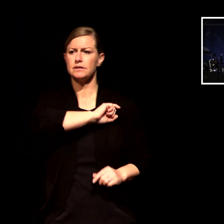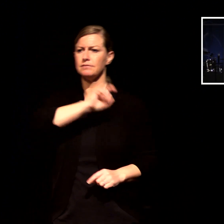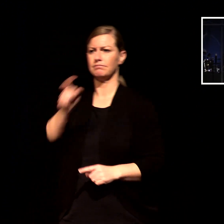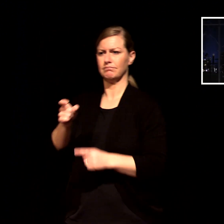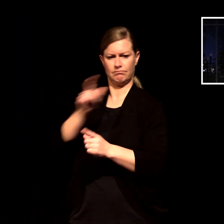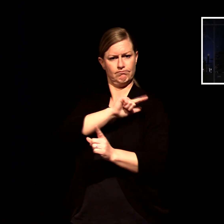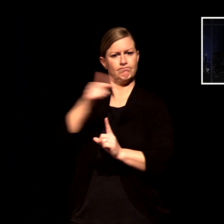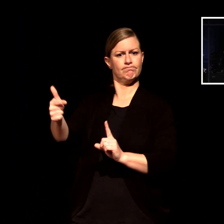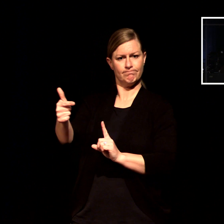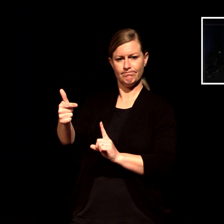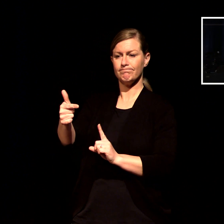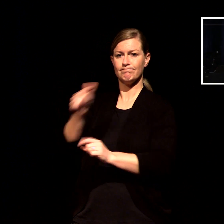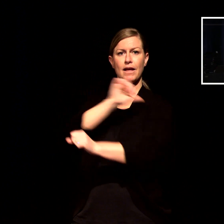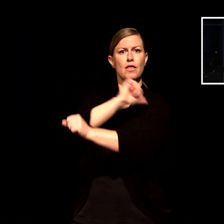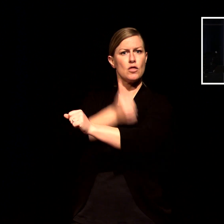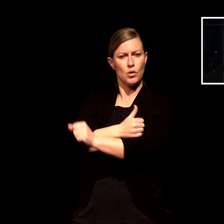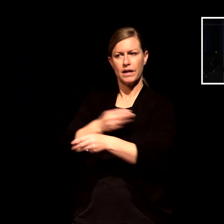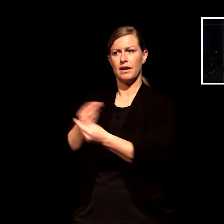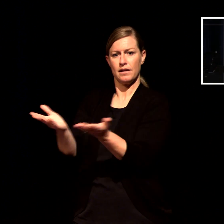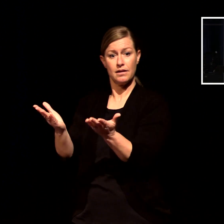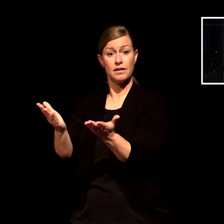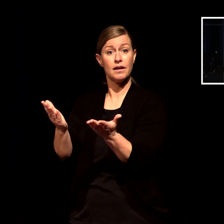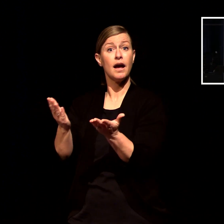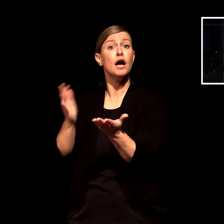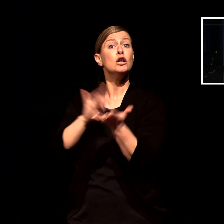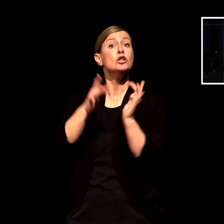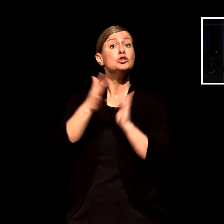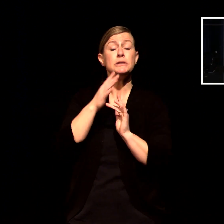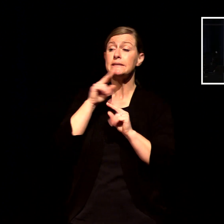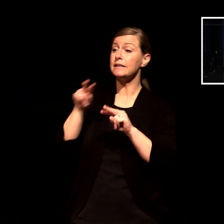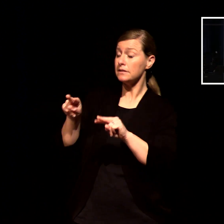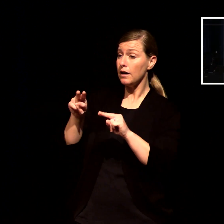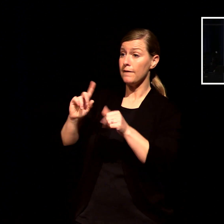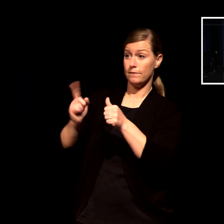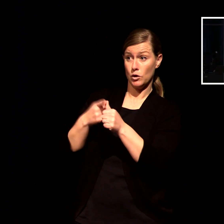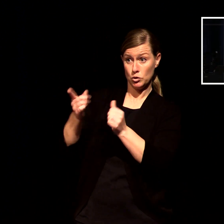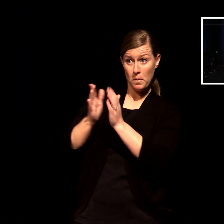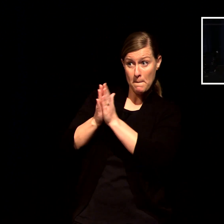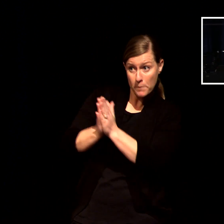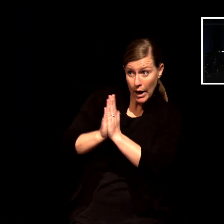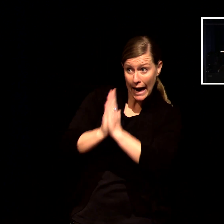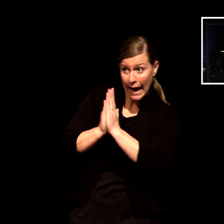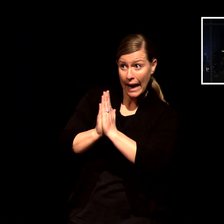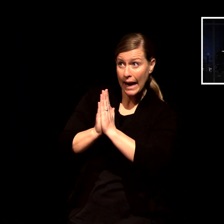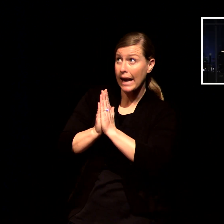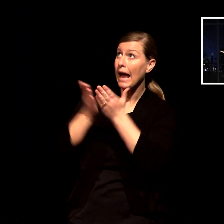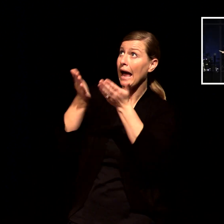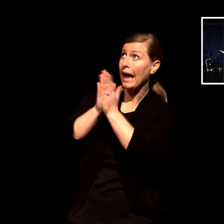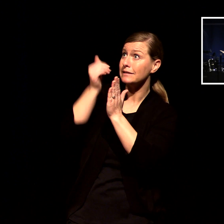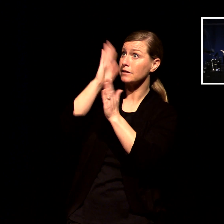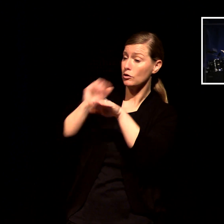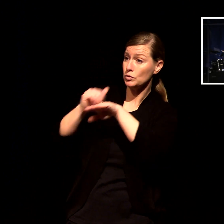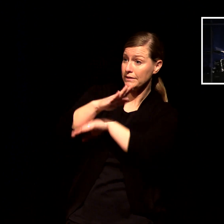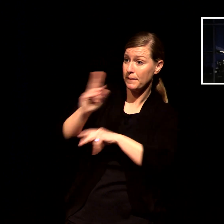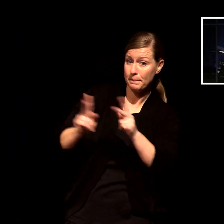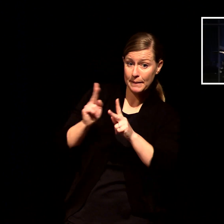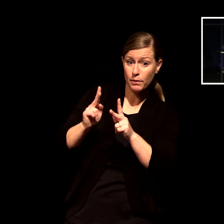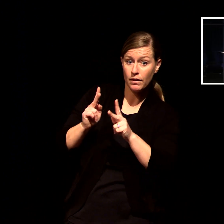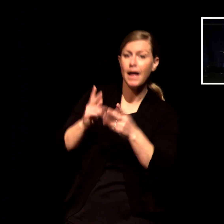would send and now i'm sending you and he sent them out with authority verse seven go and announce to them that